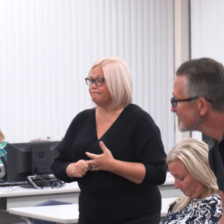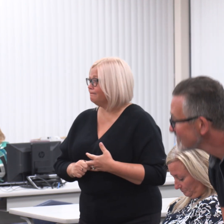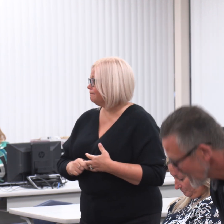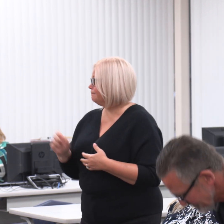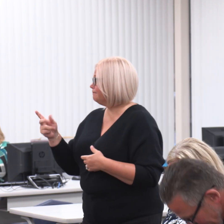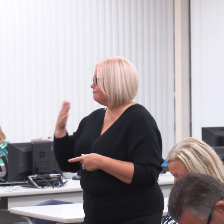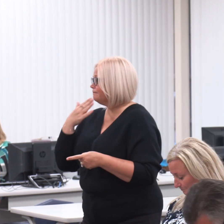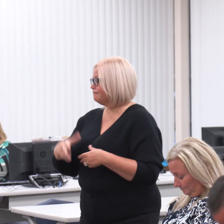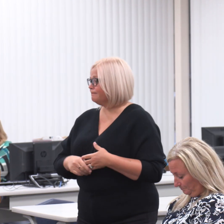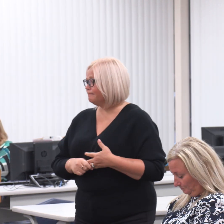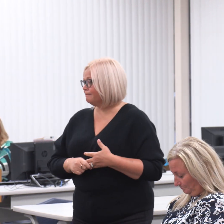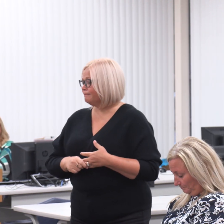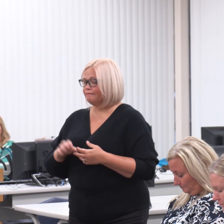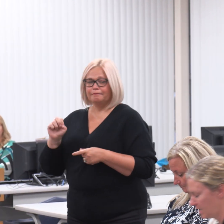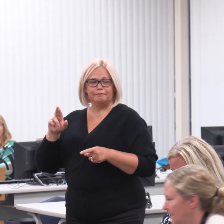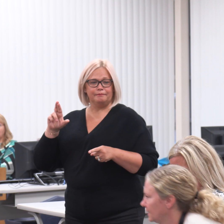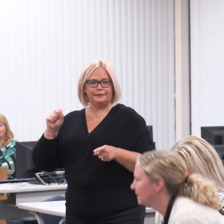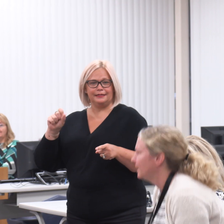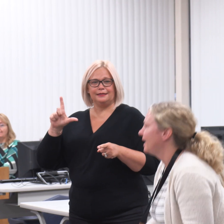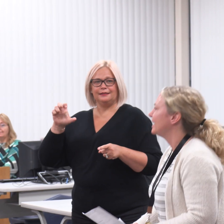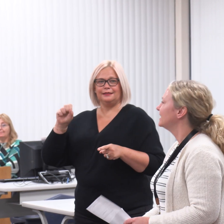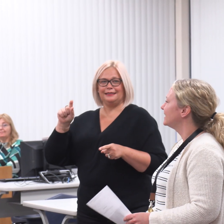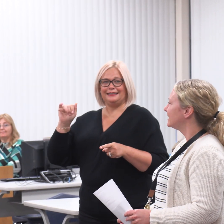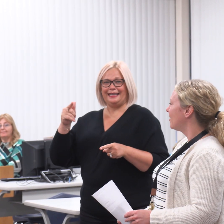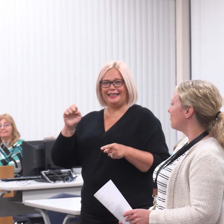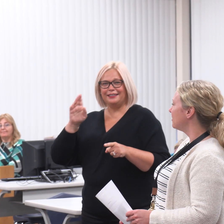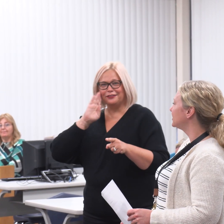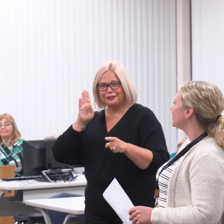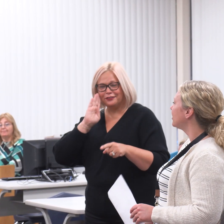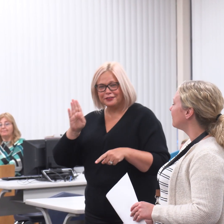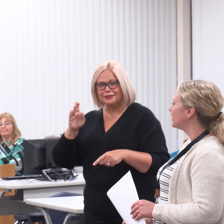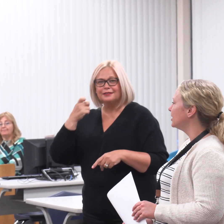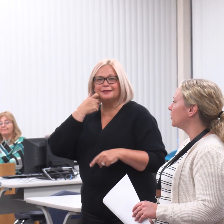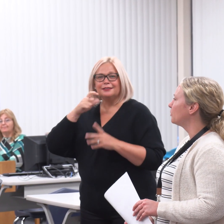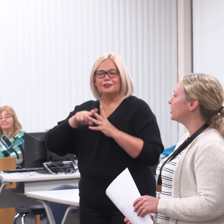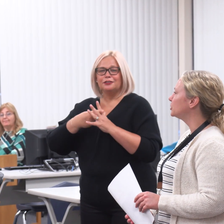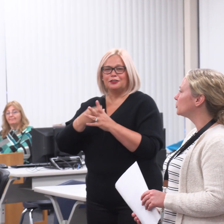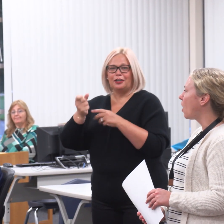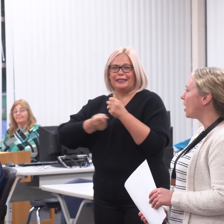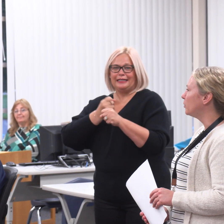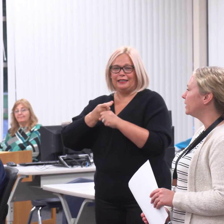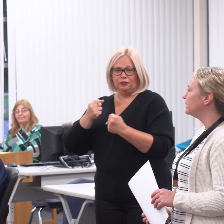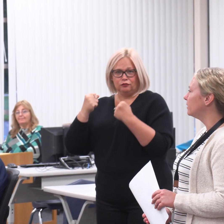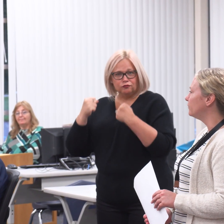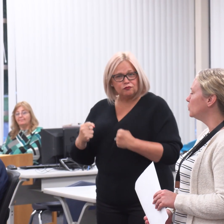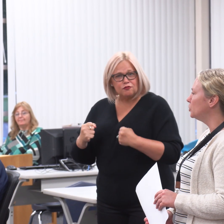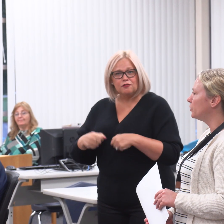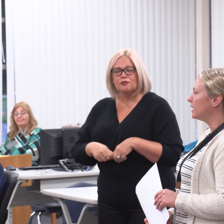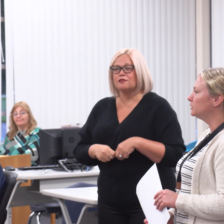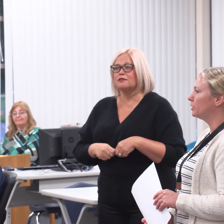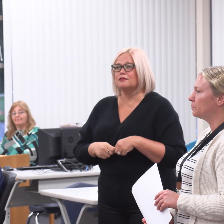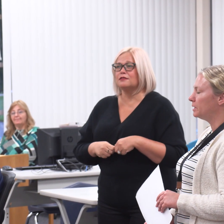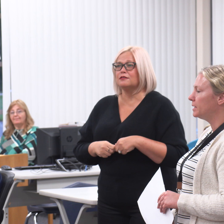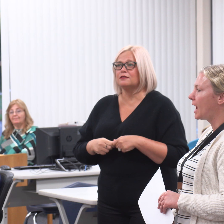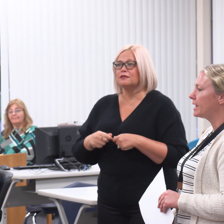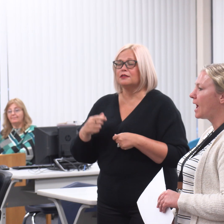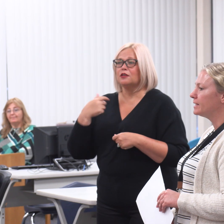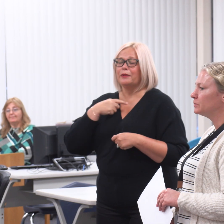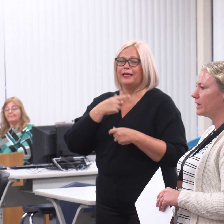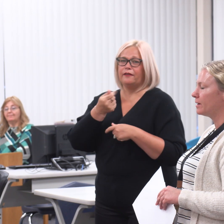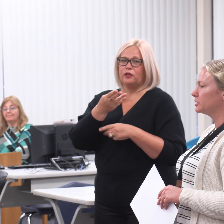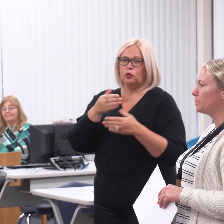Thank you. Mrs. The Stage. Hi. So we started off the year pretty strong. We did a few new things with